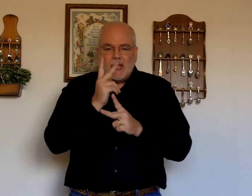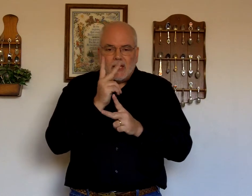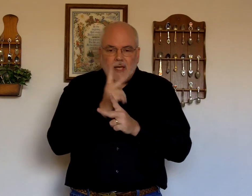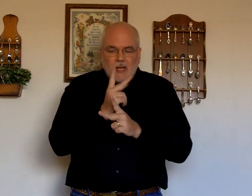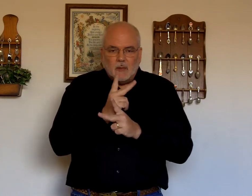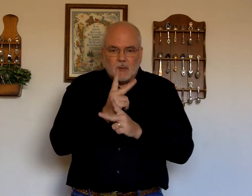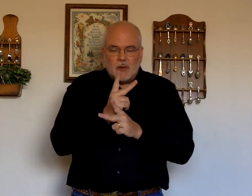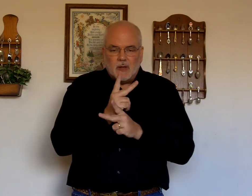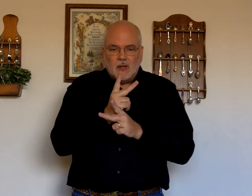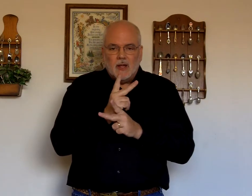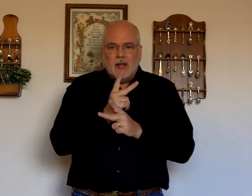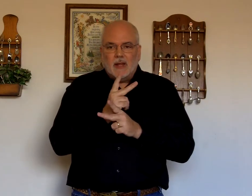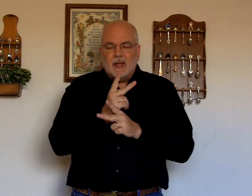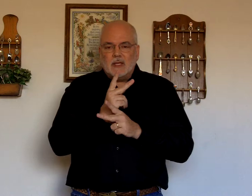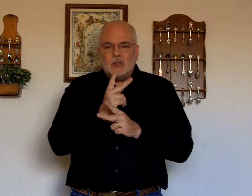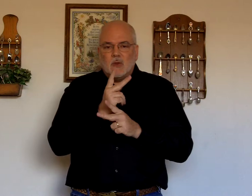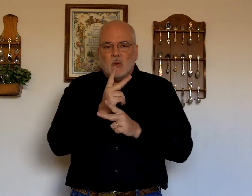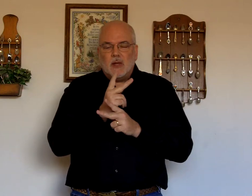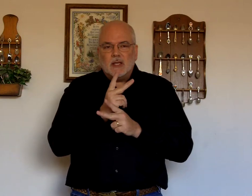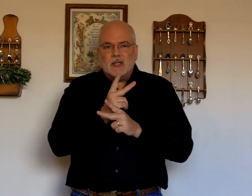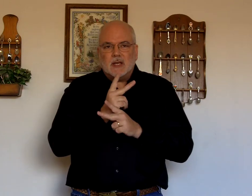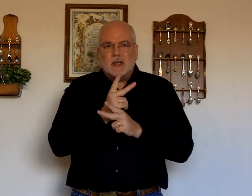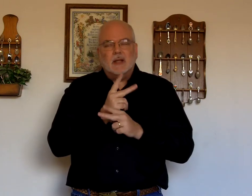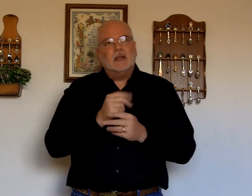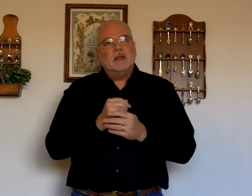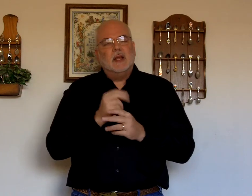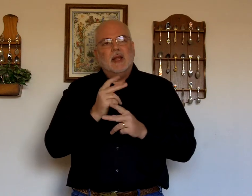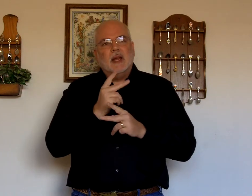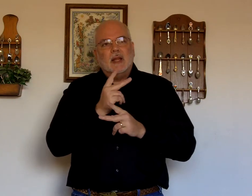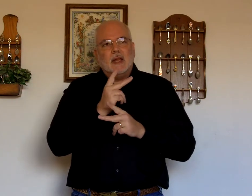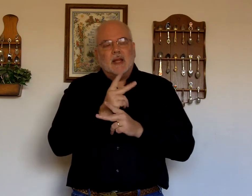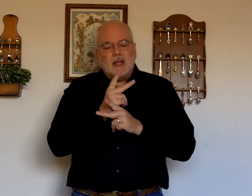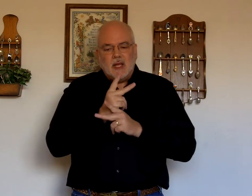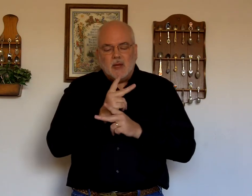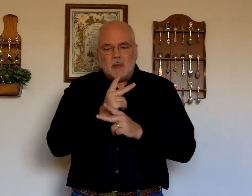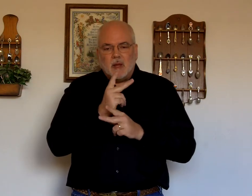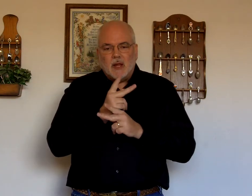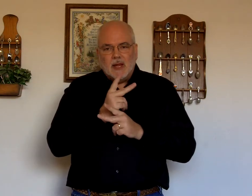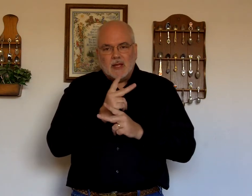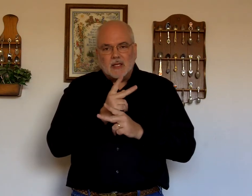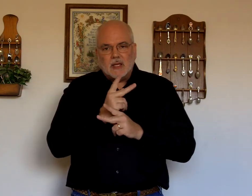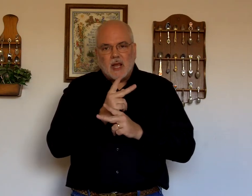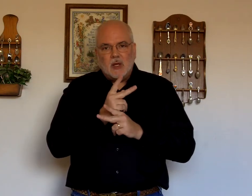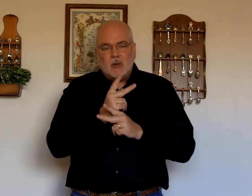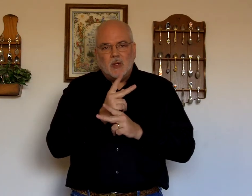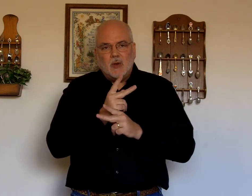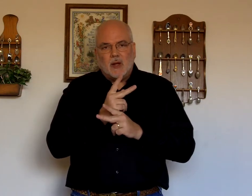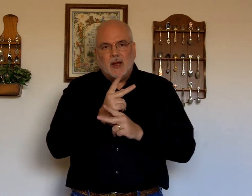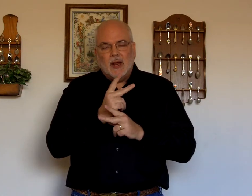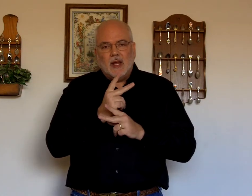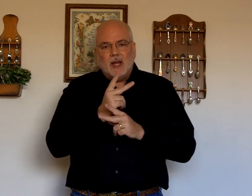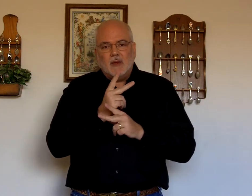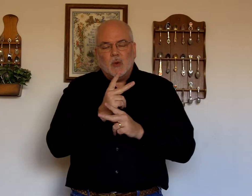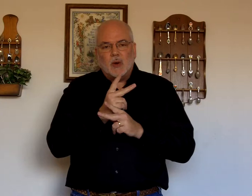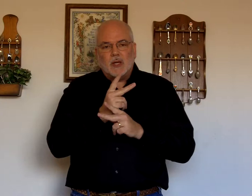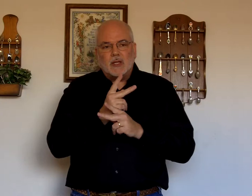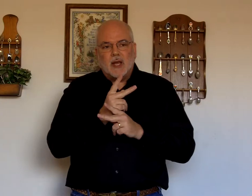Keep. This is the. This is. Keep. This is how you would do it. If you were to say.